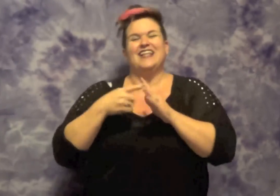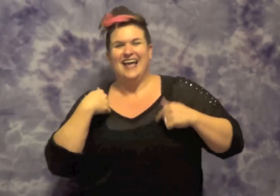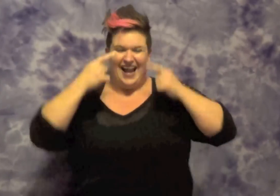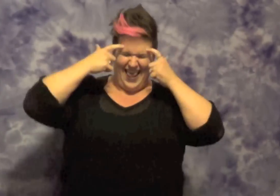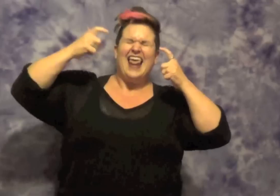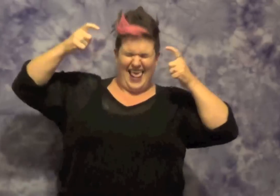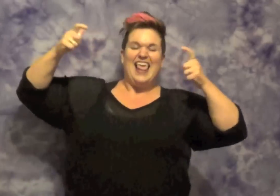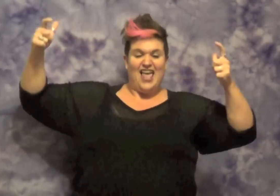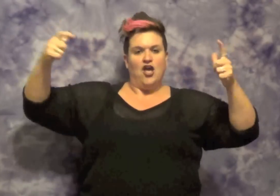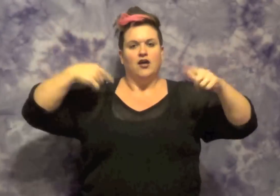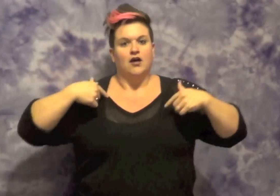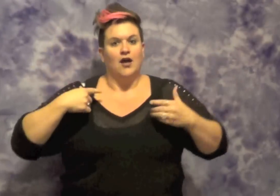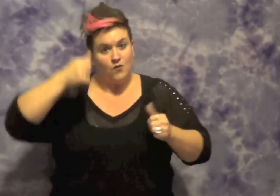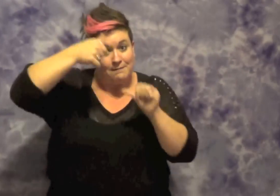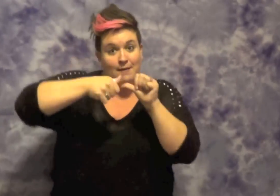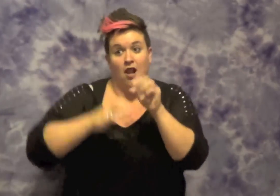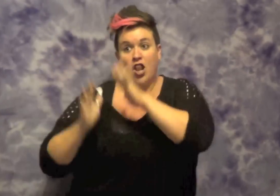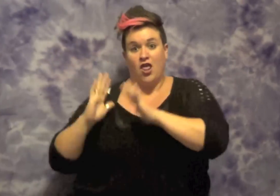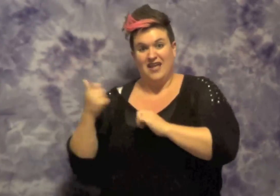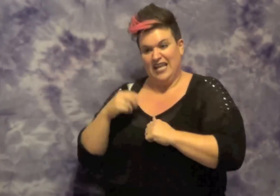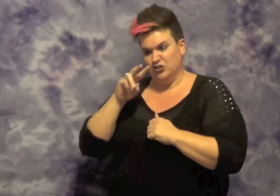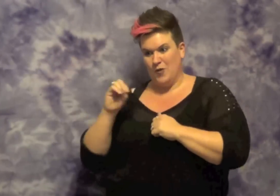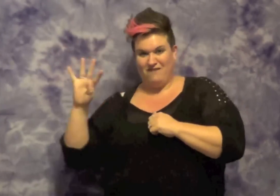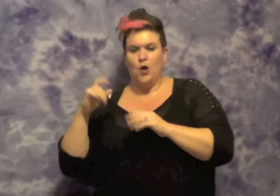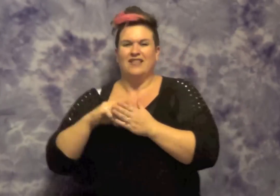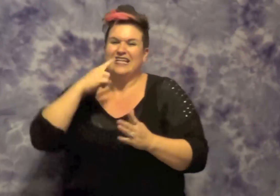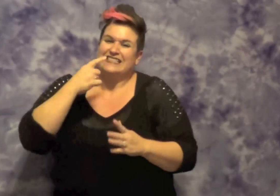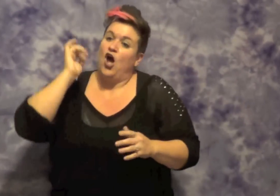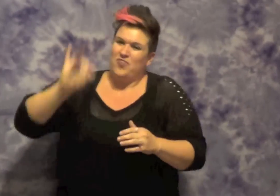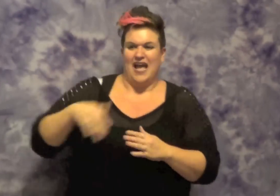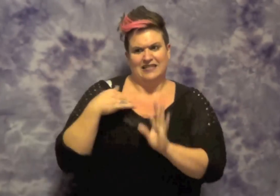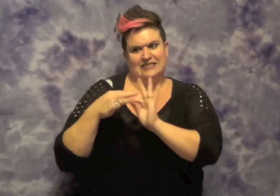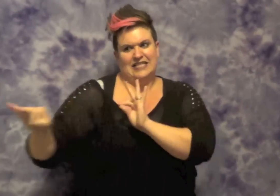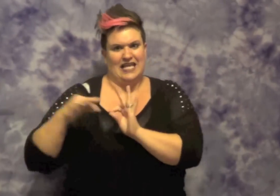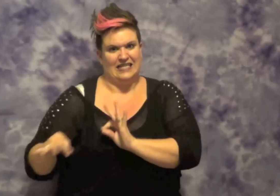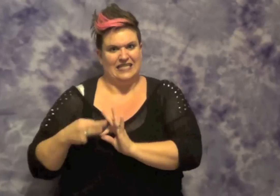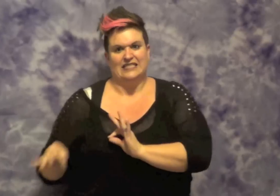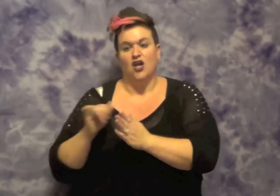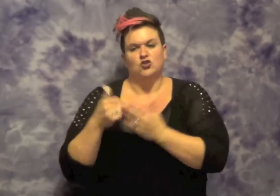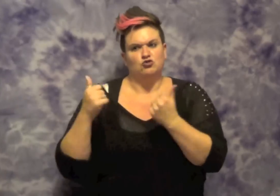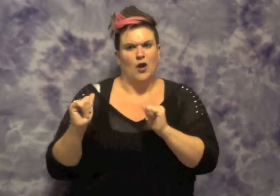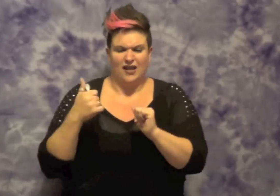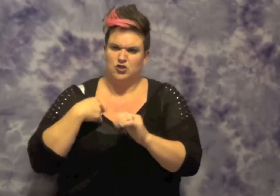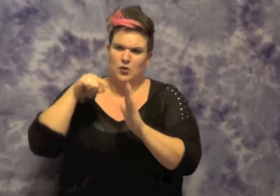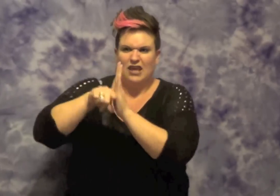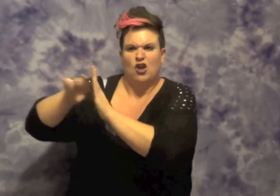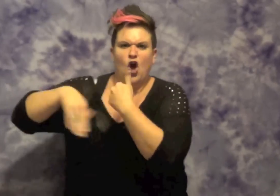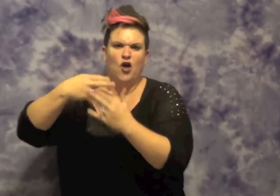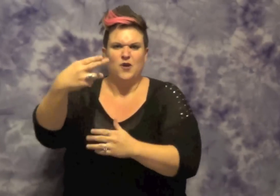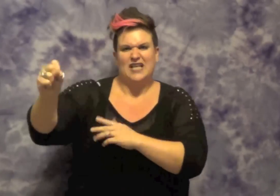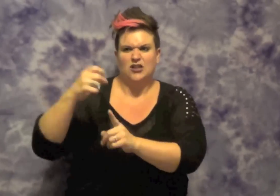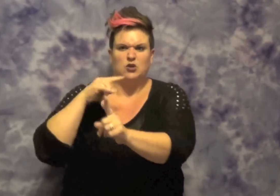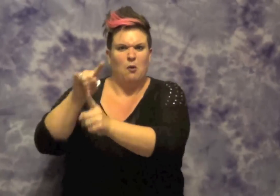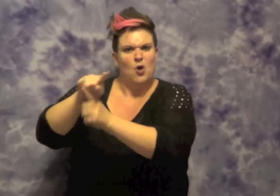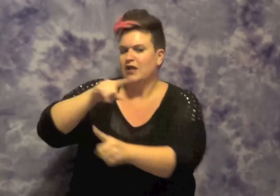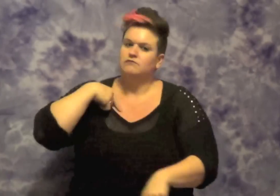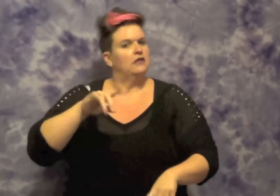censor you like that one line. said on a back from the Mathers LP one when I tried to say I'll take seven kits from Columbine. Put them all in a line at an AK